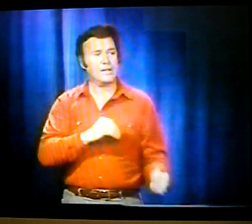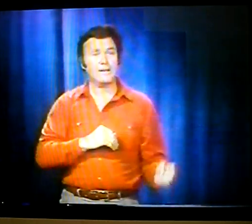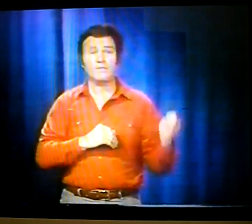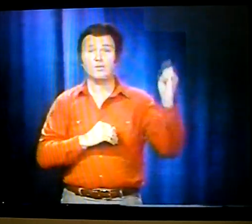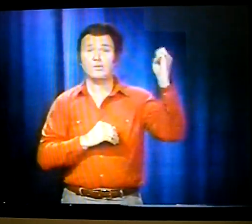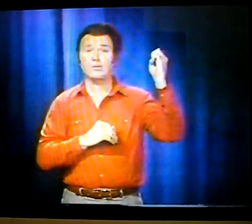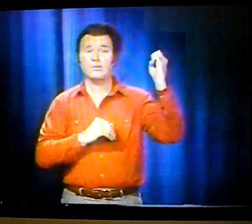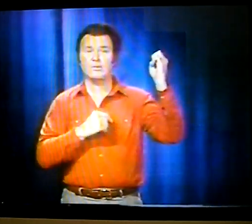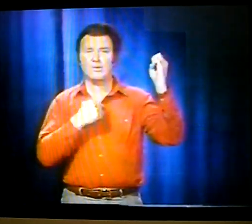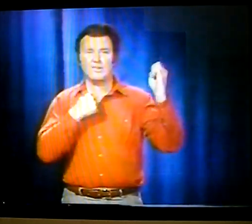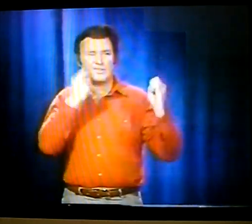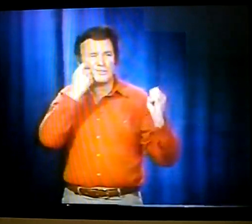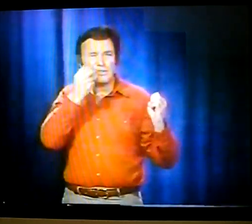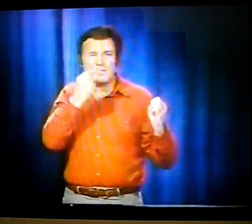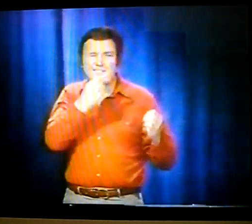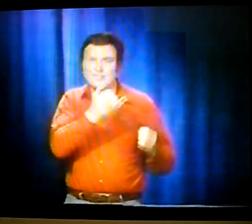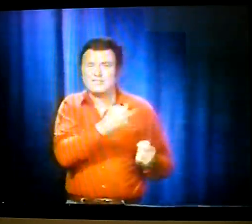next to the elevators.